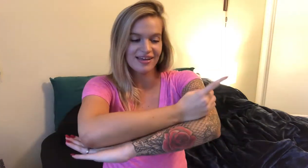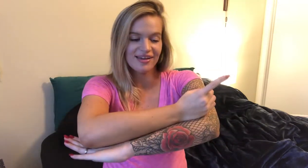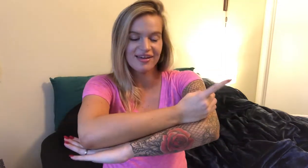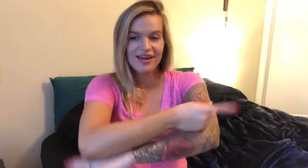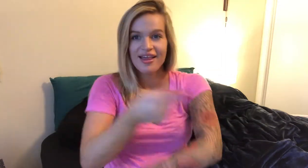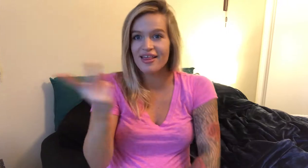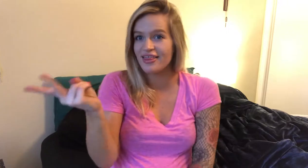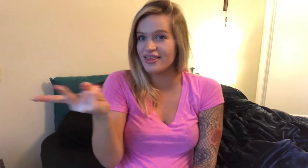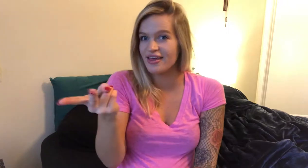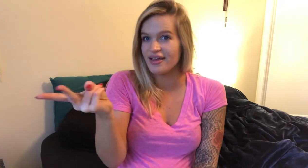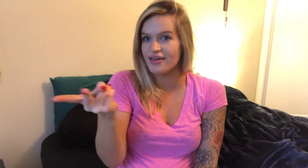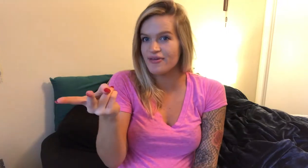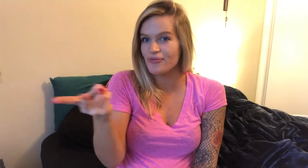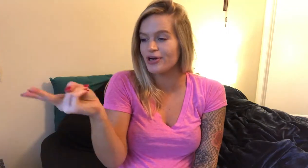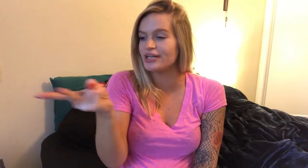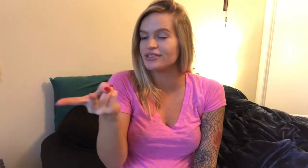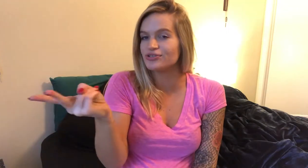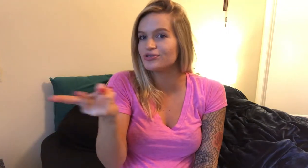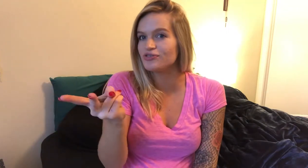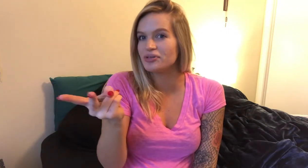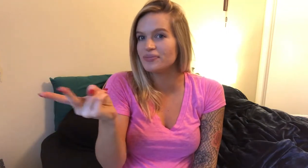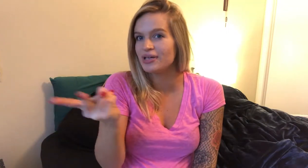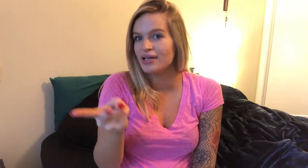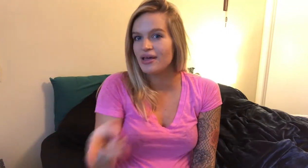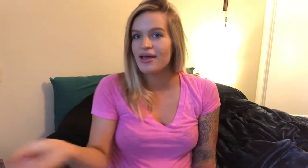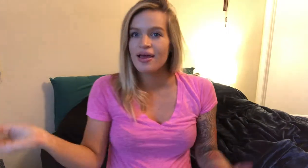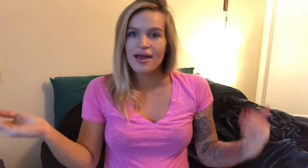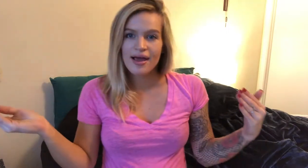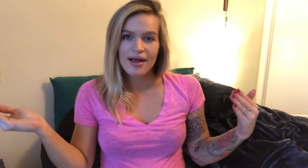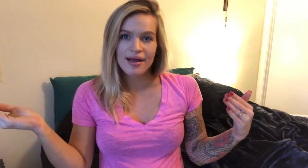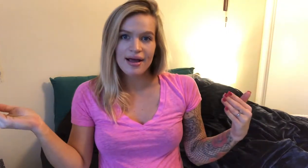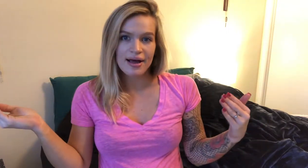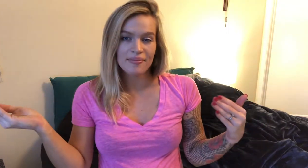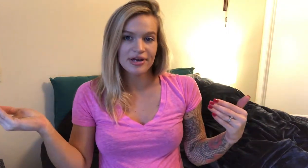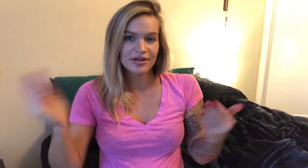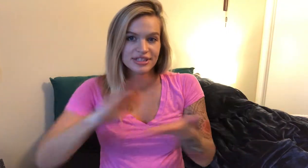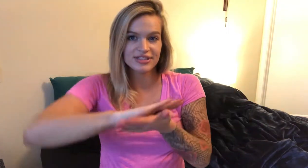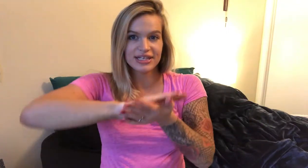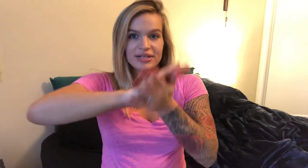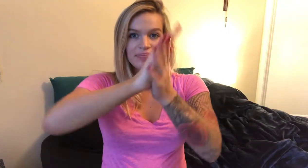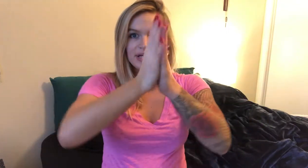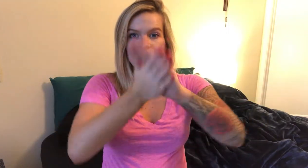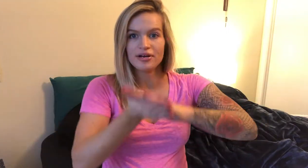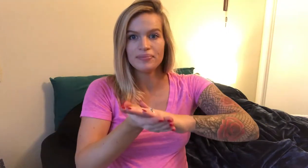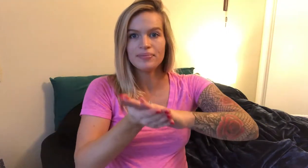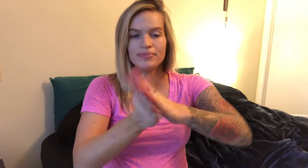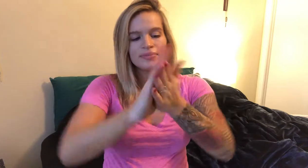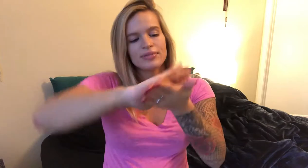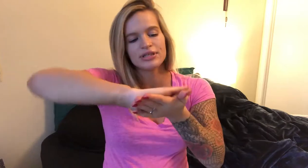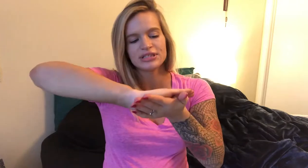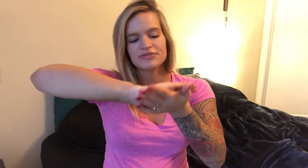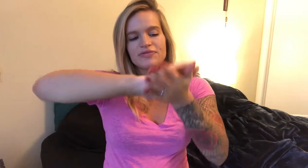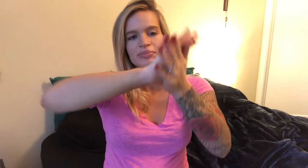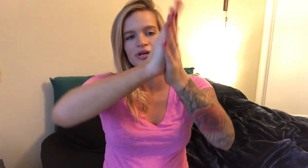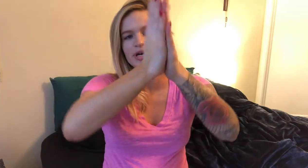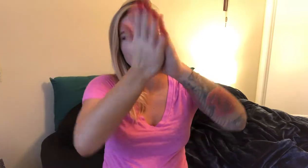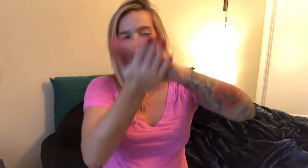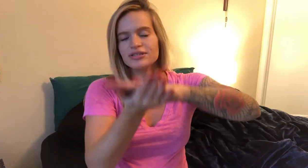they point at the two of them got married sided become just flip your hands